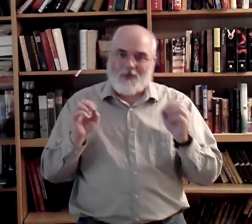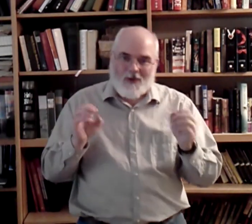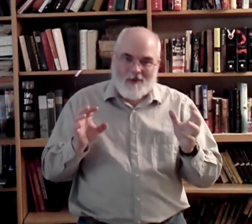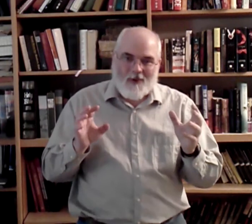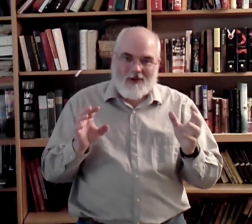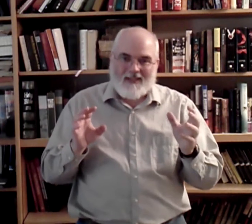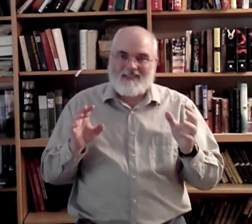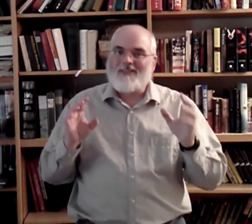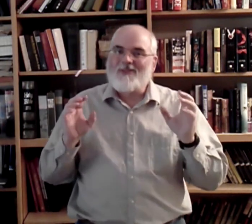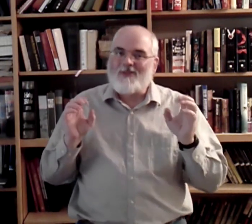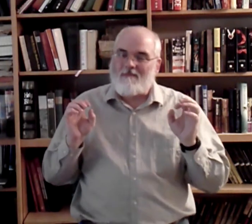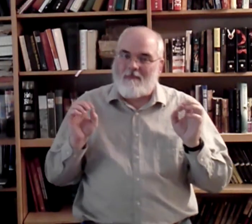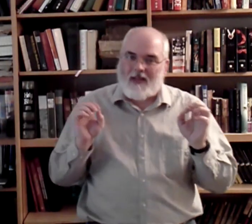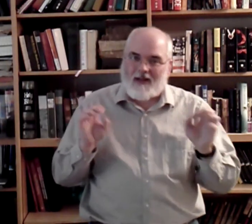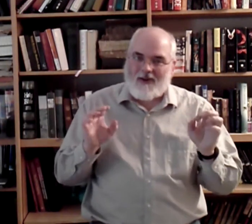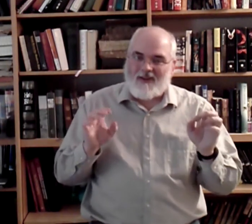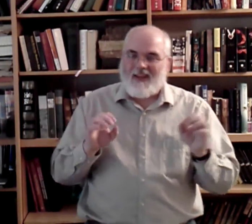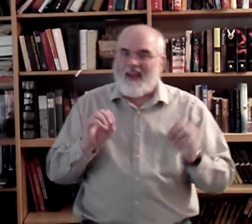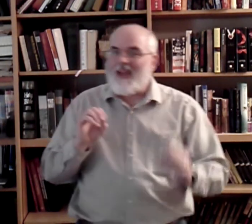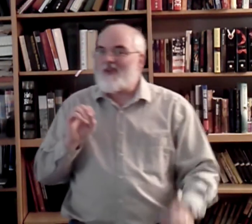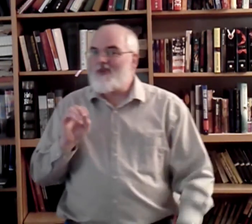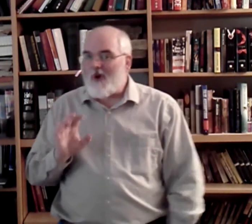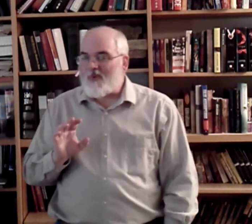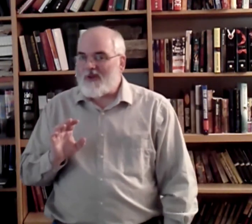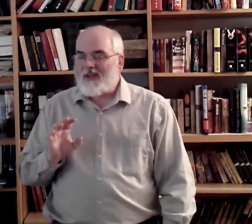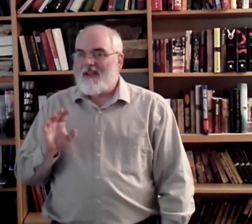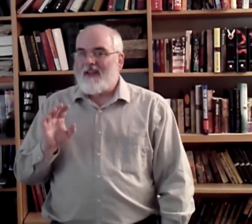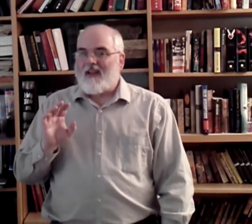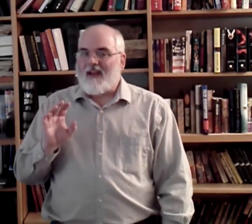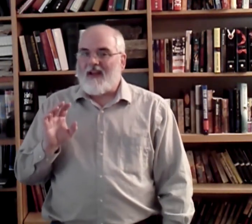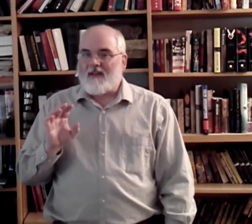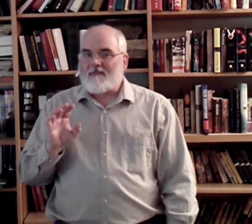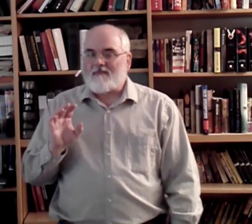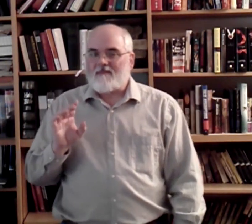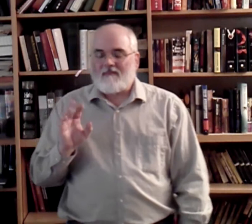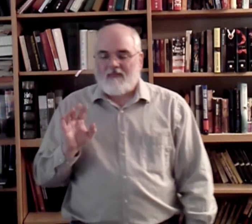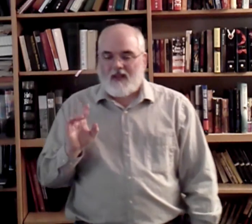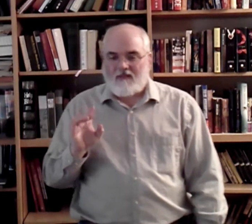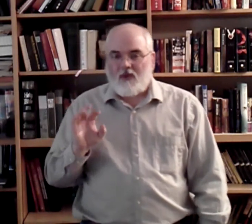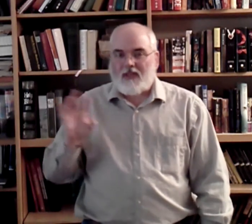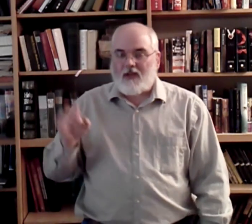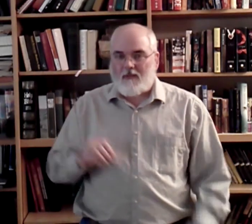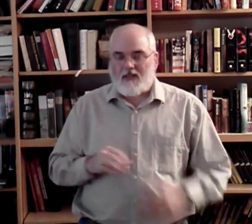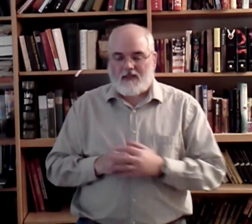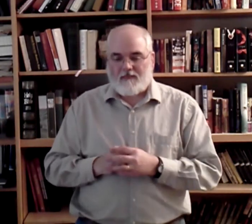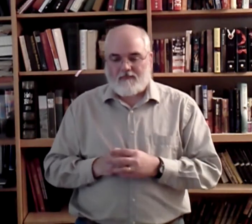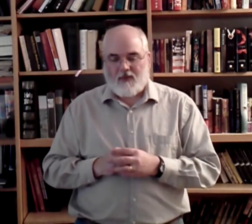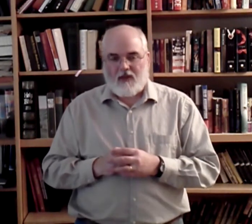What's really important is, be clear. And, don't, uh, don't say your ABCs. Okay?